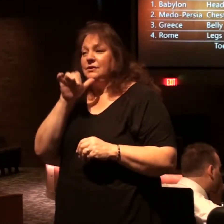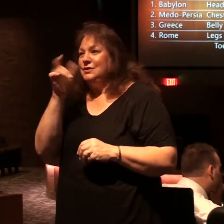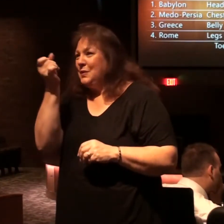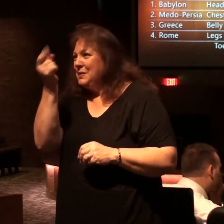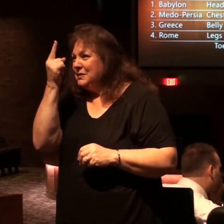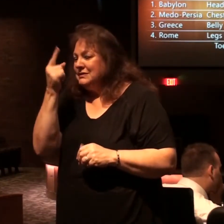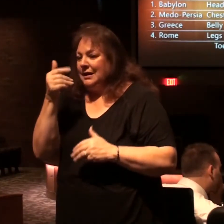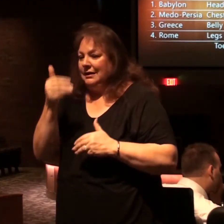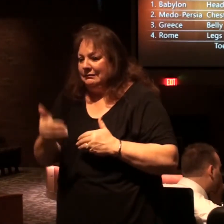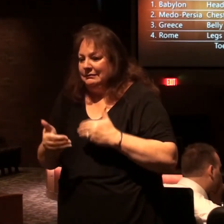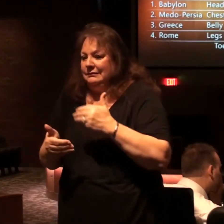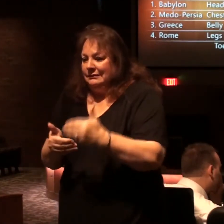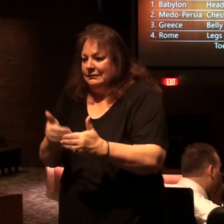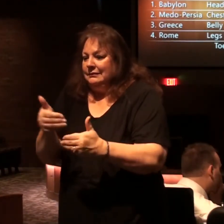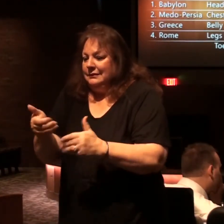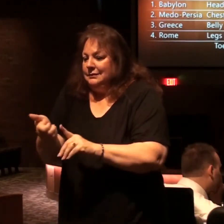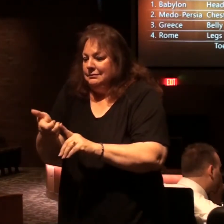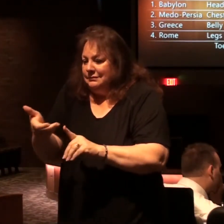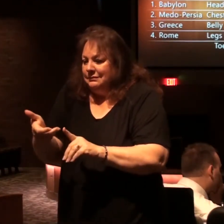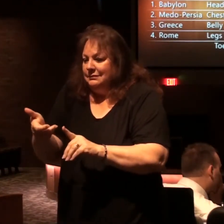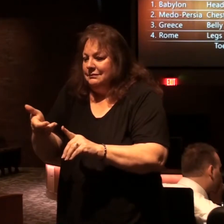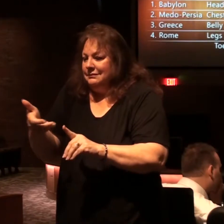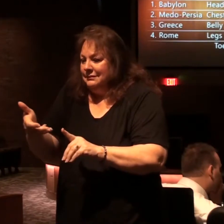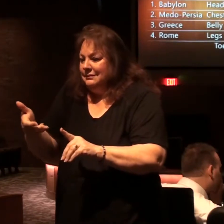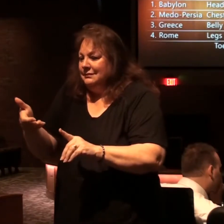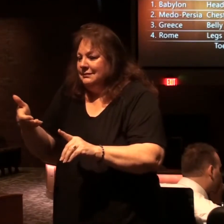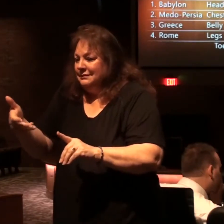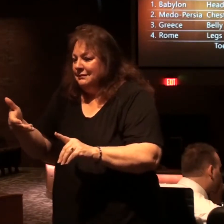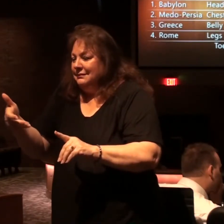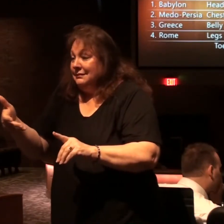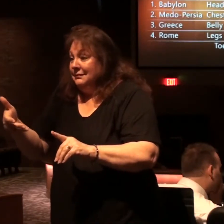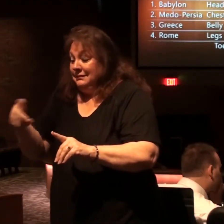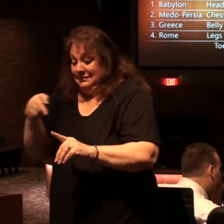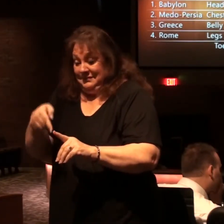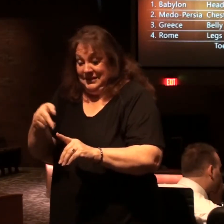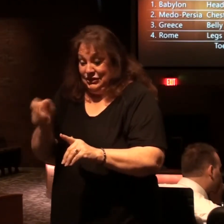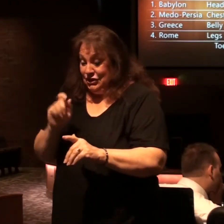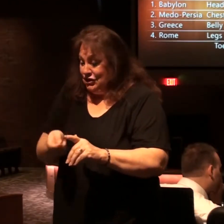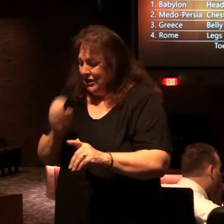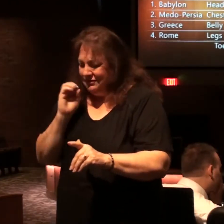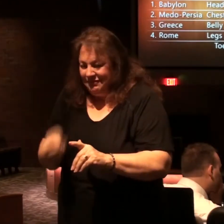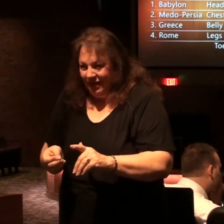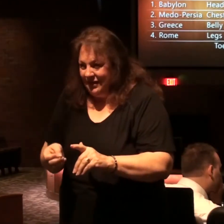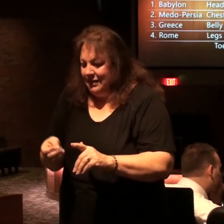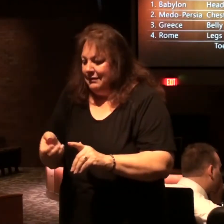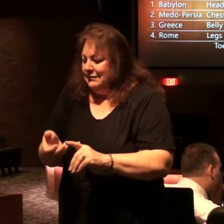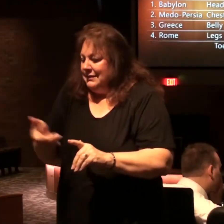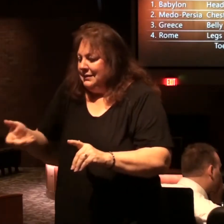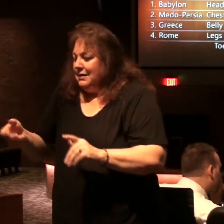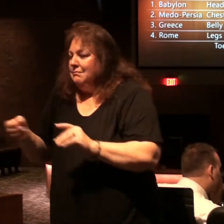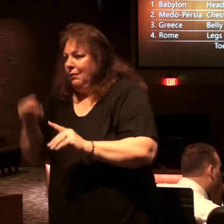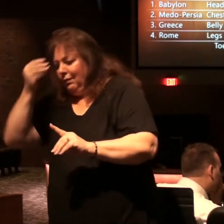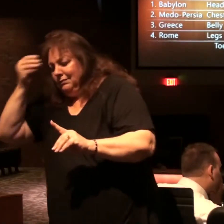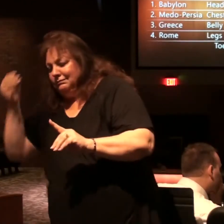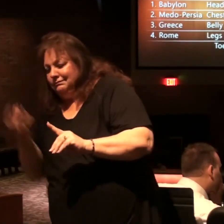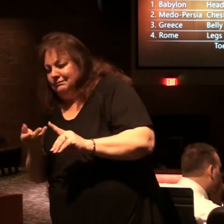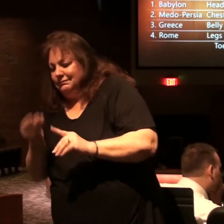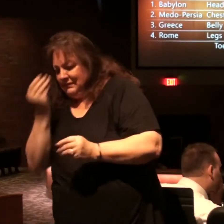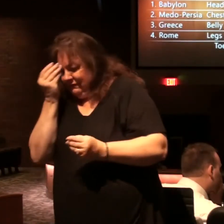understand progressive revelation God's not going to change anything but later revelation gives further information